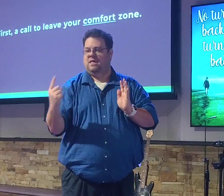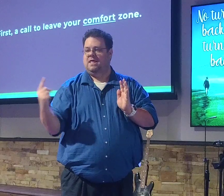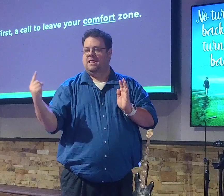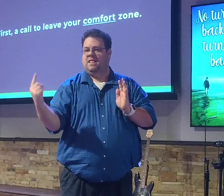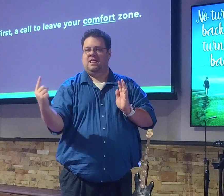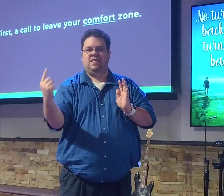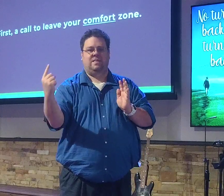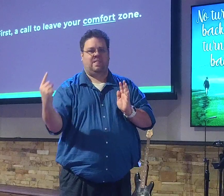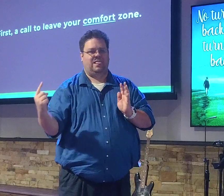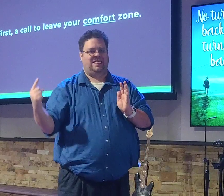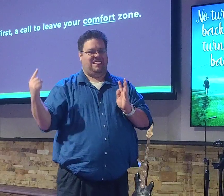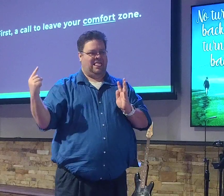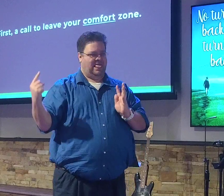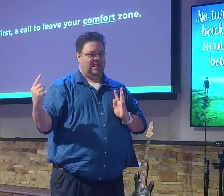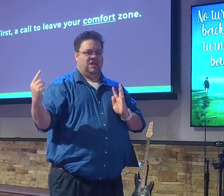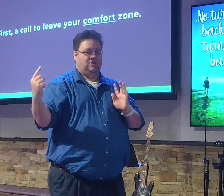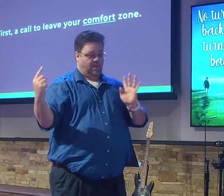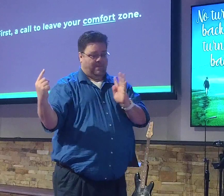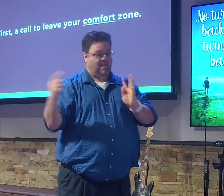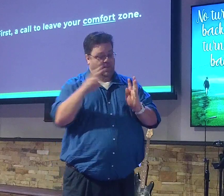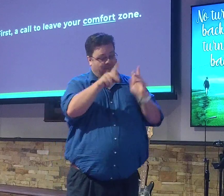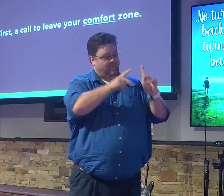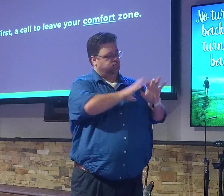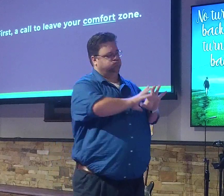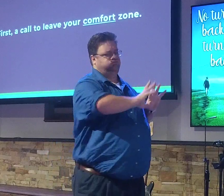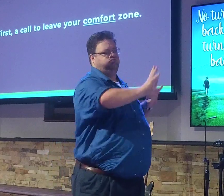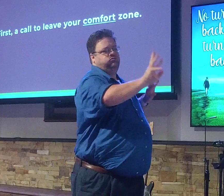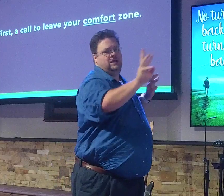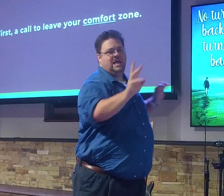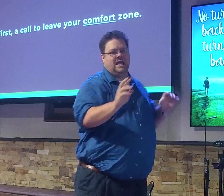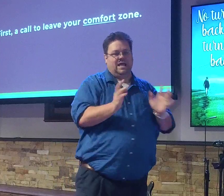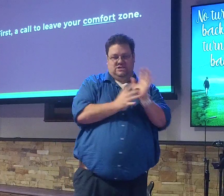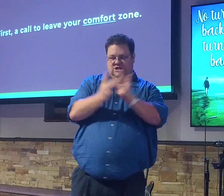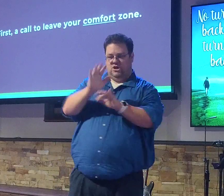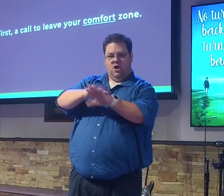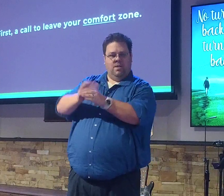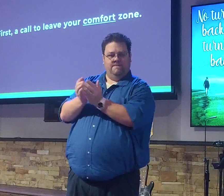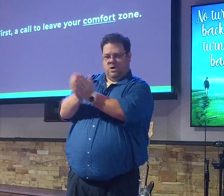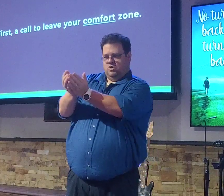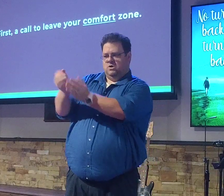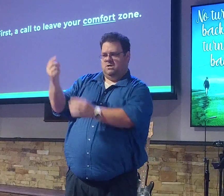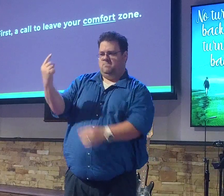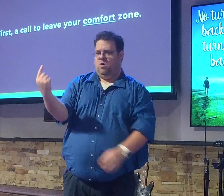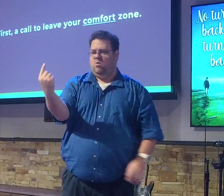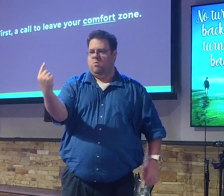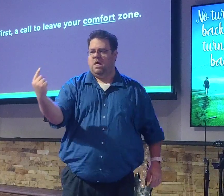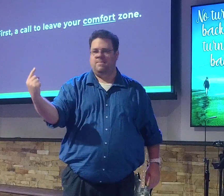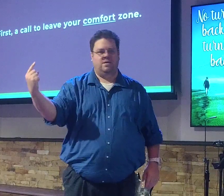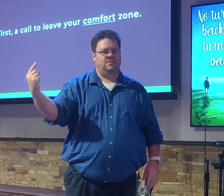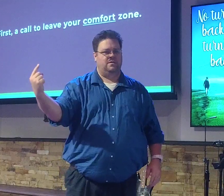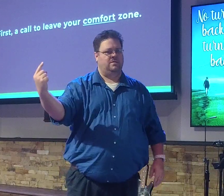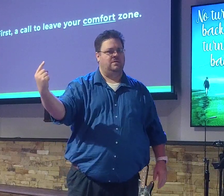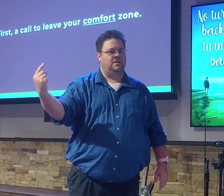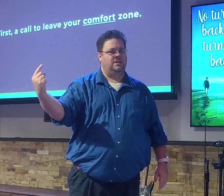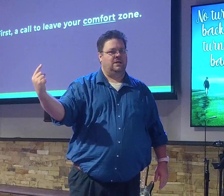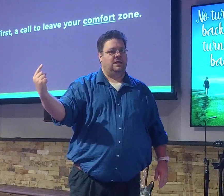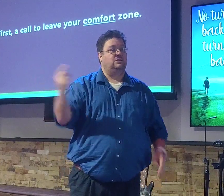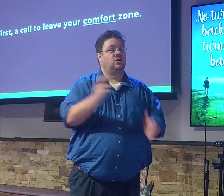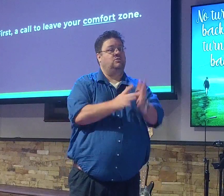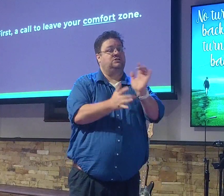do the boats justice. It would have been big commercial fishing boats and ships. And so Jesus would have been elevated.